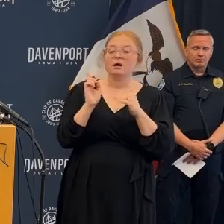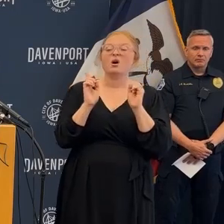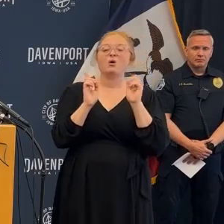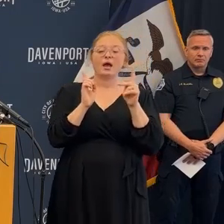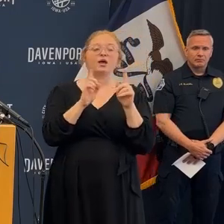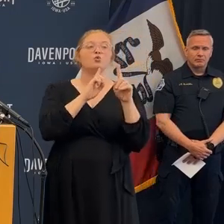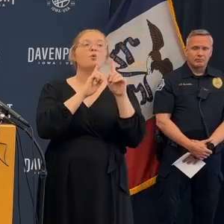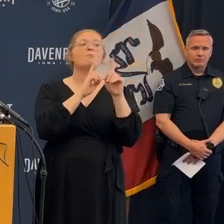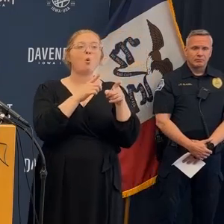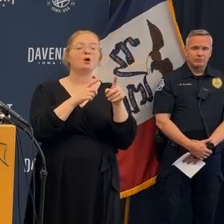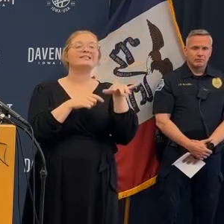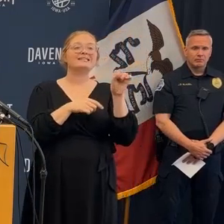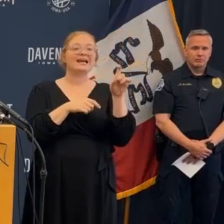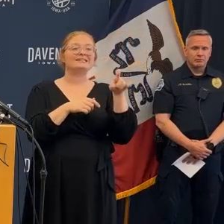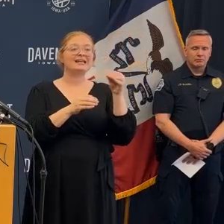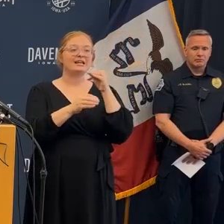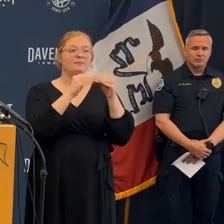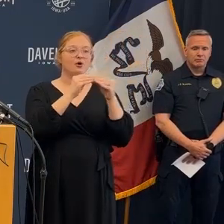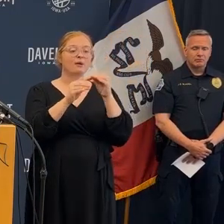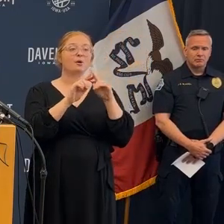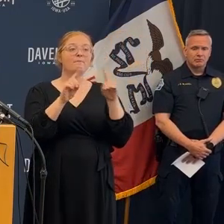those repairs at the time of the collapse